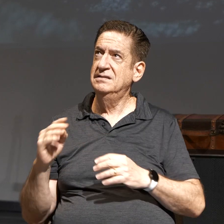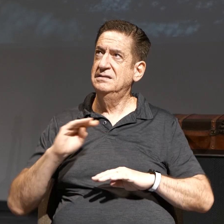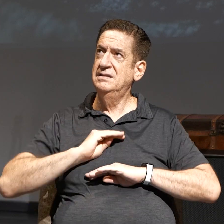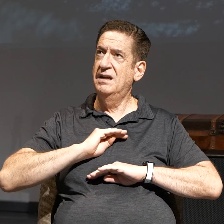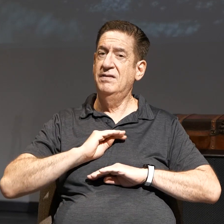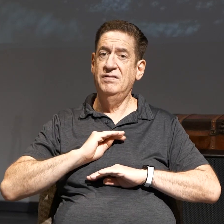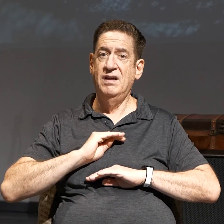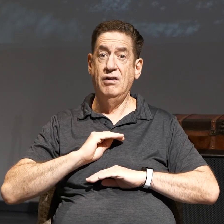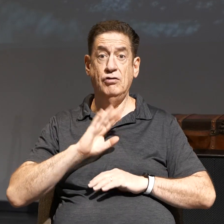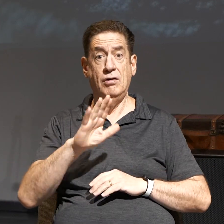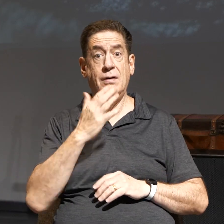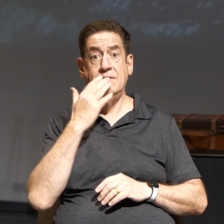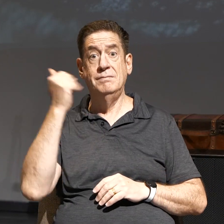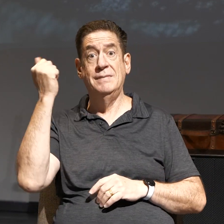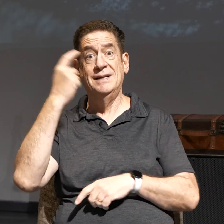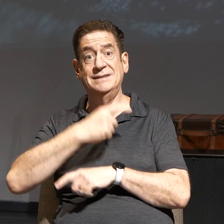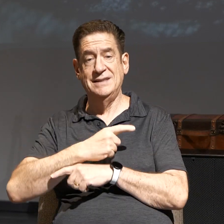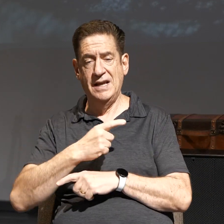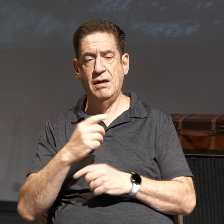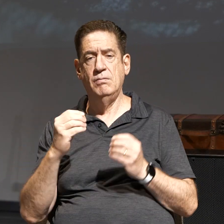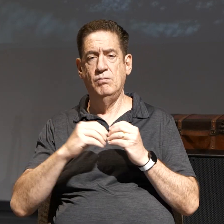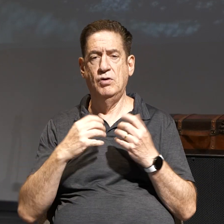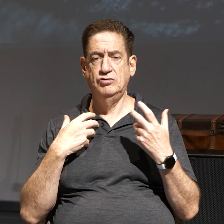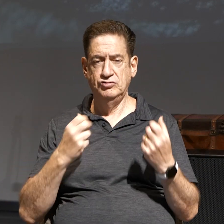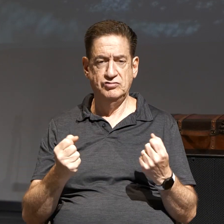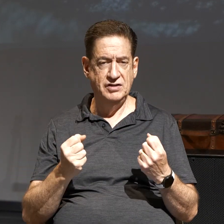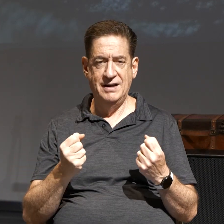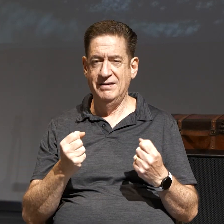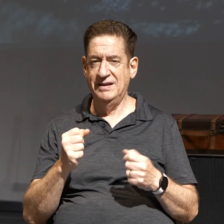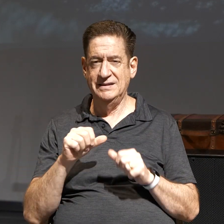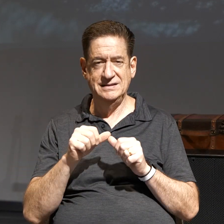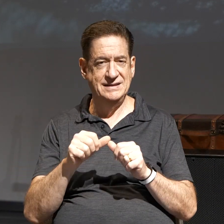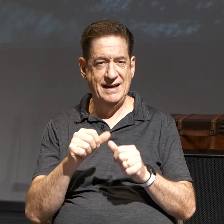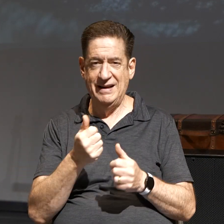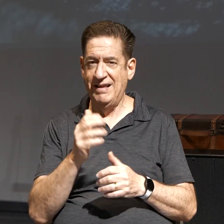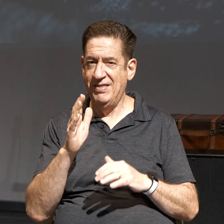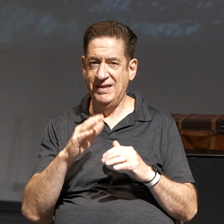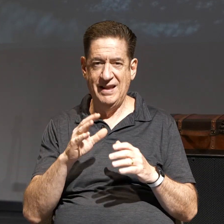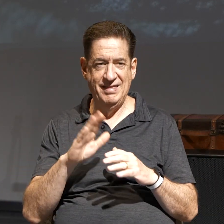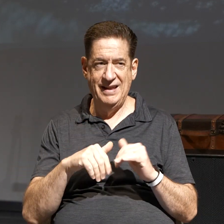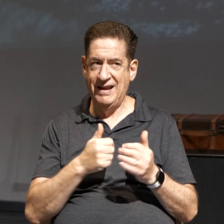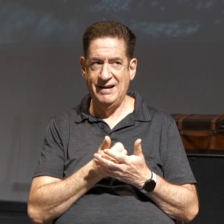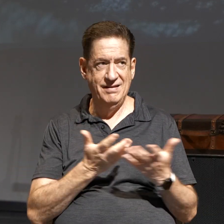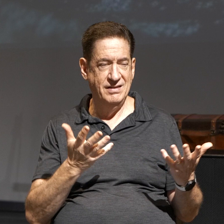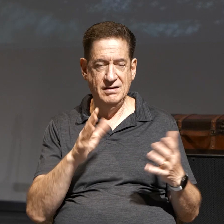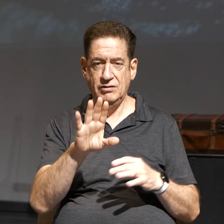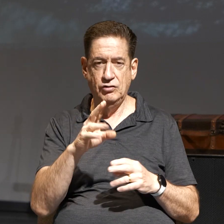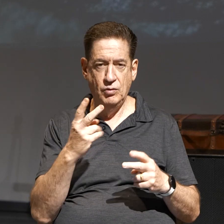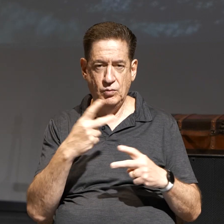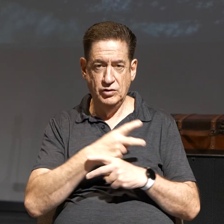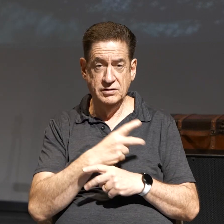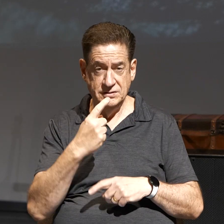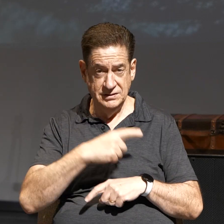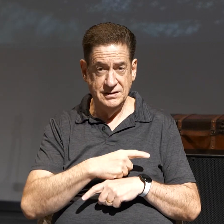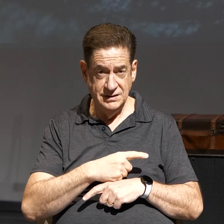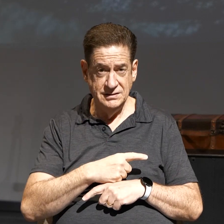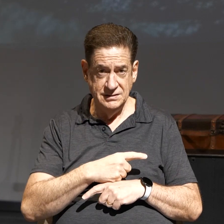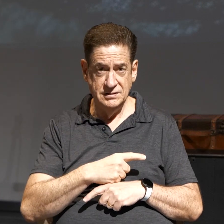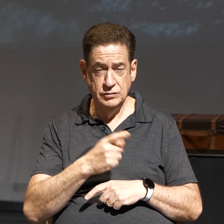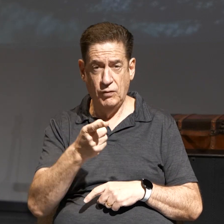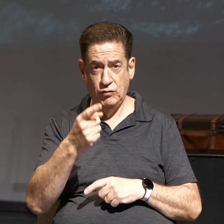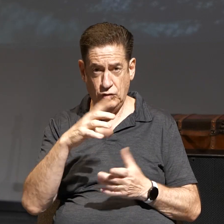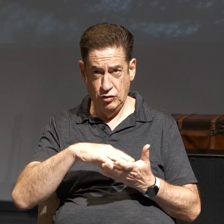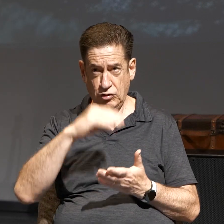days and more strengthening and sustaining than anything else in your worst days. See, if you have learned how to do